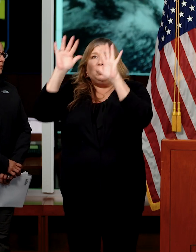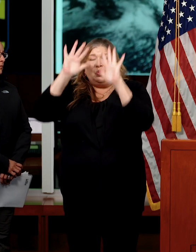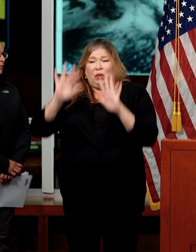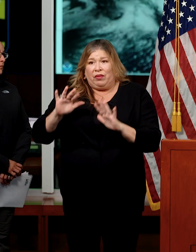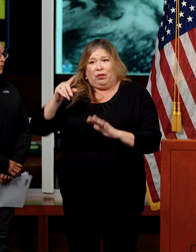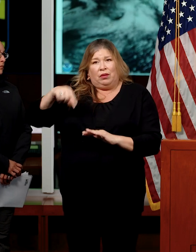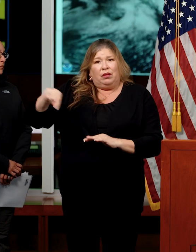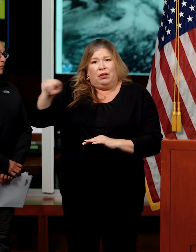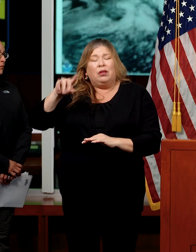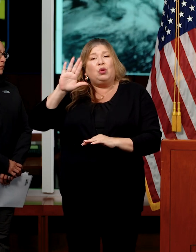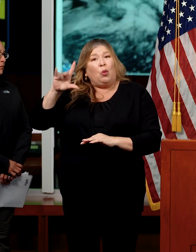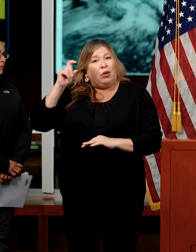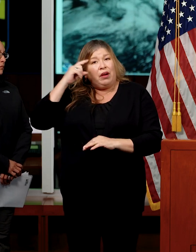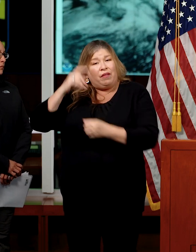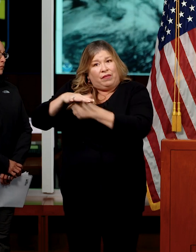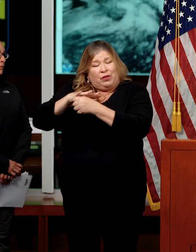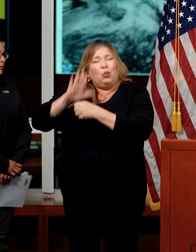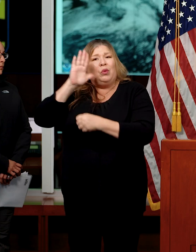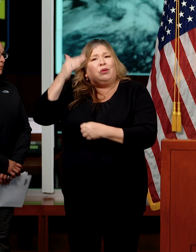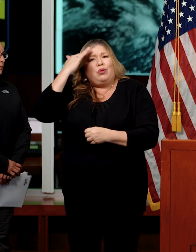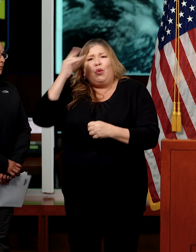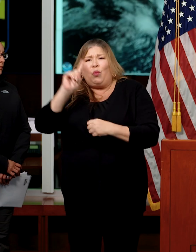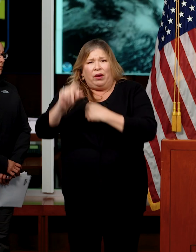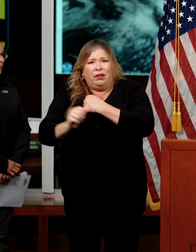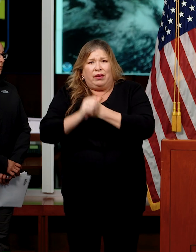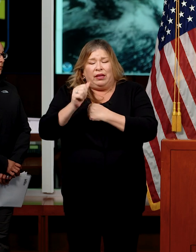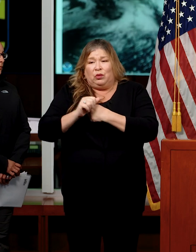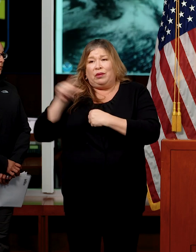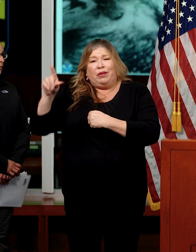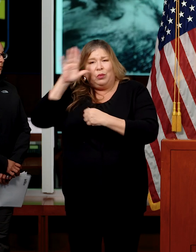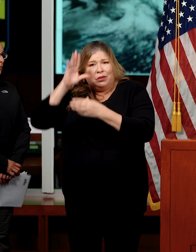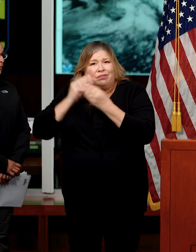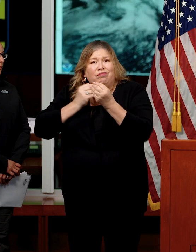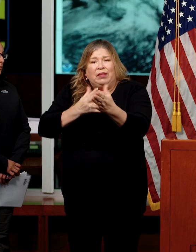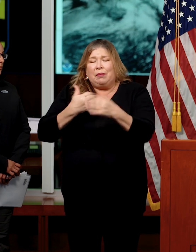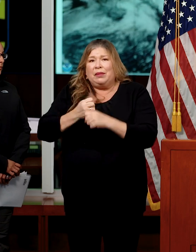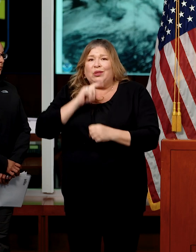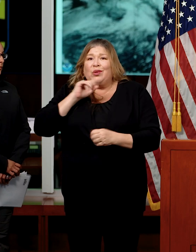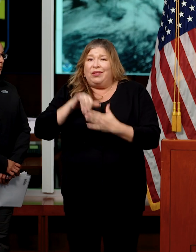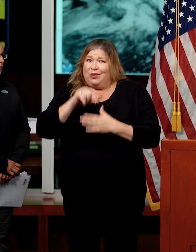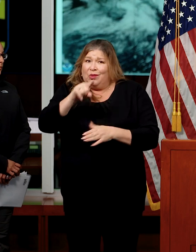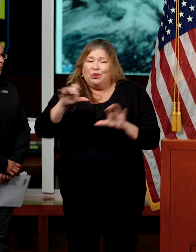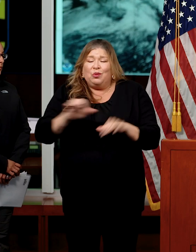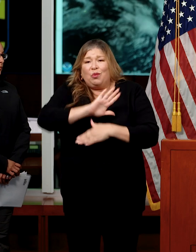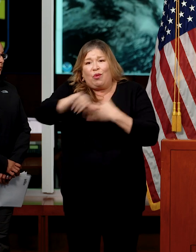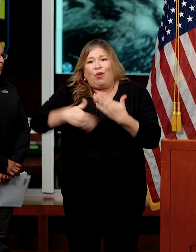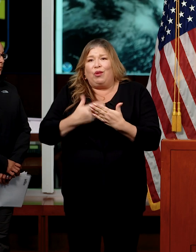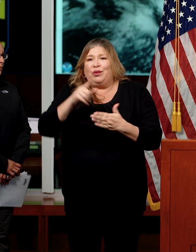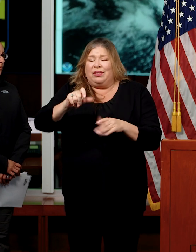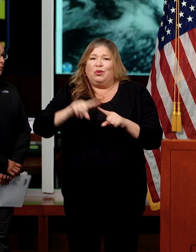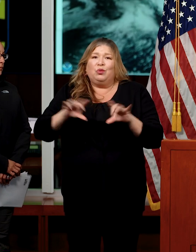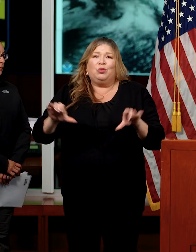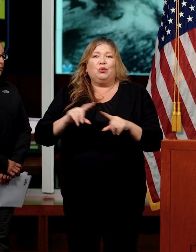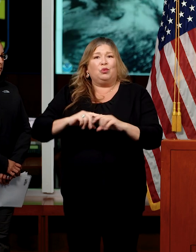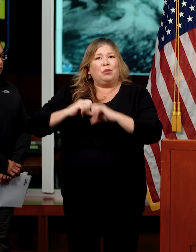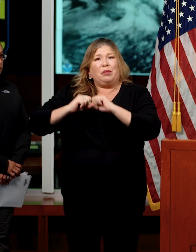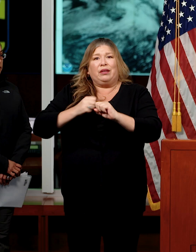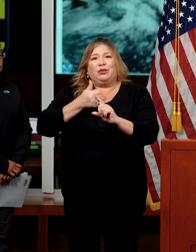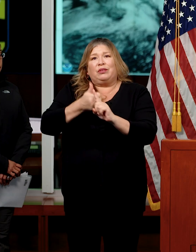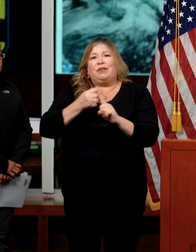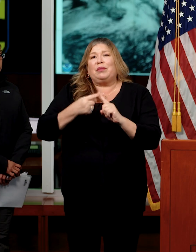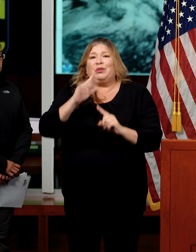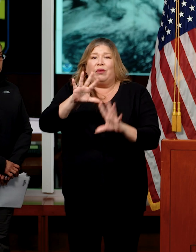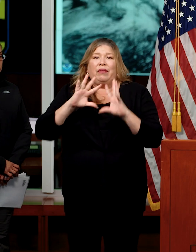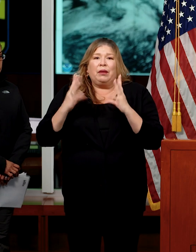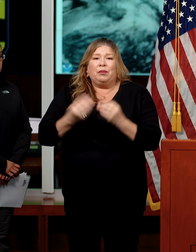potential threats are. They are going to be giving you information to make sure that you are doing the things that you need to to protect yourselves and your